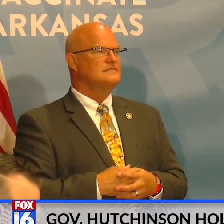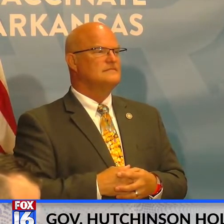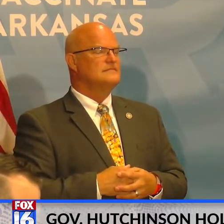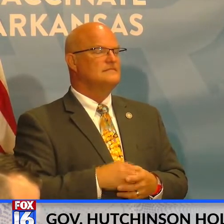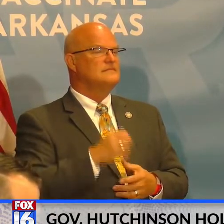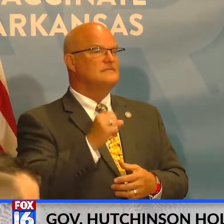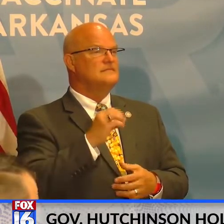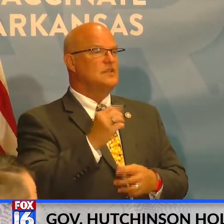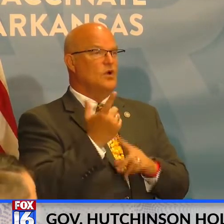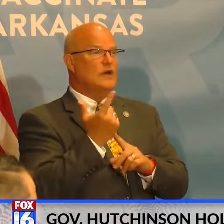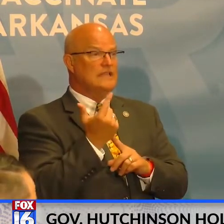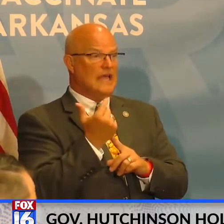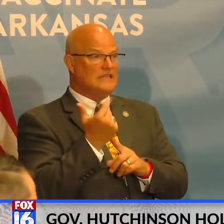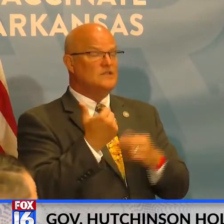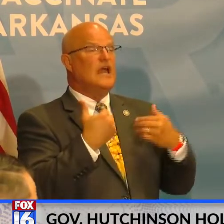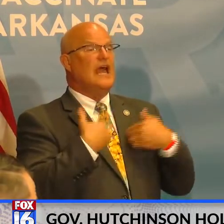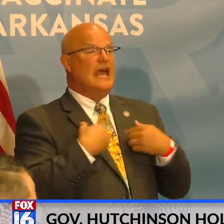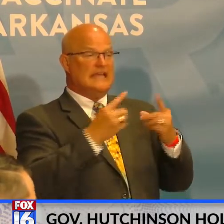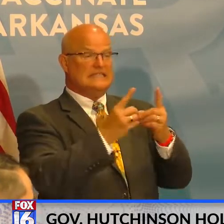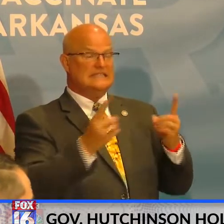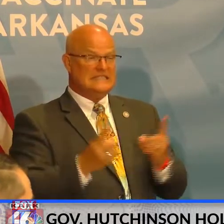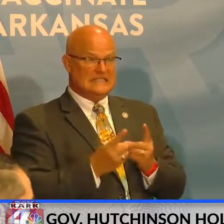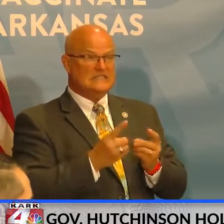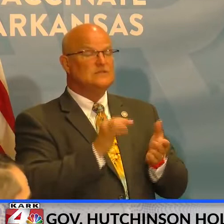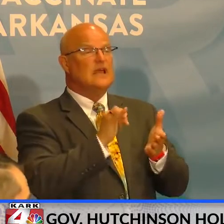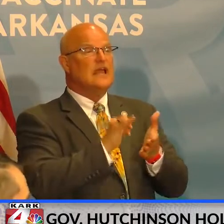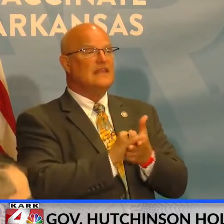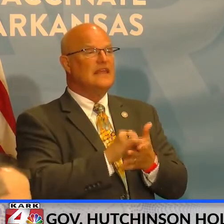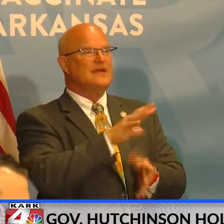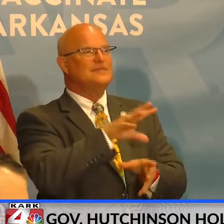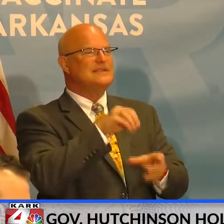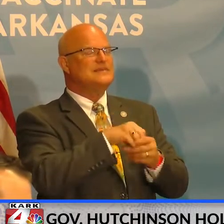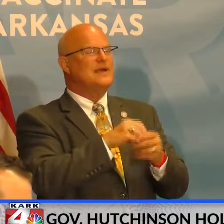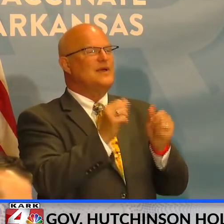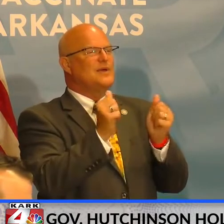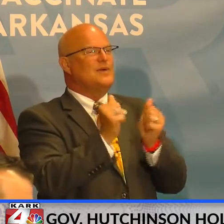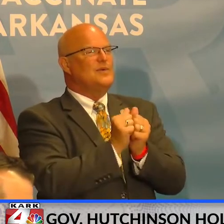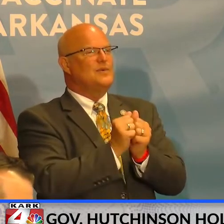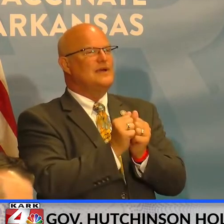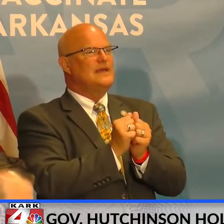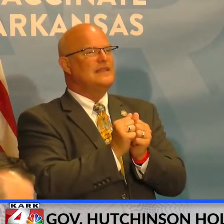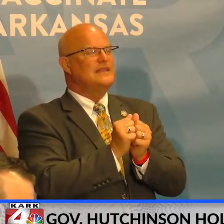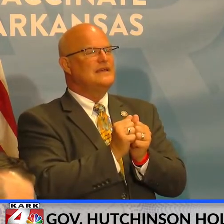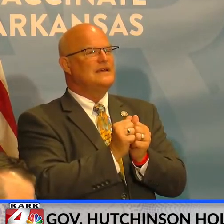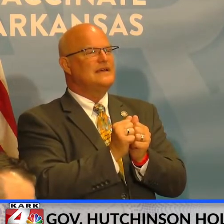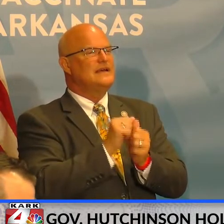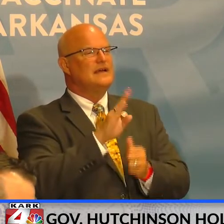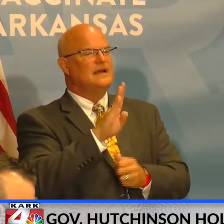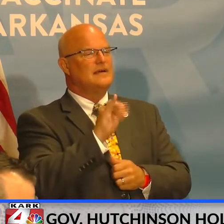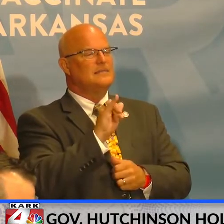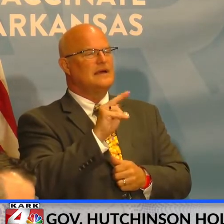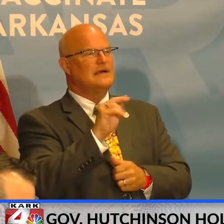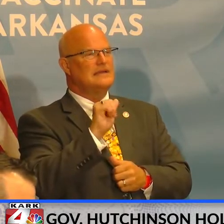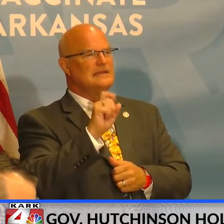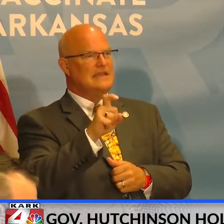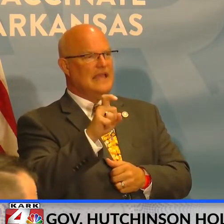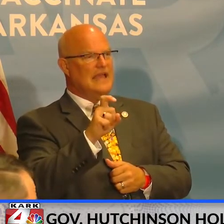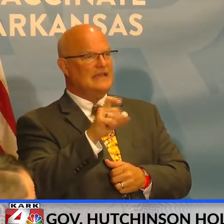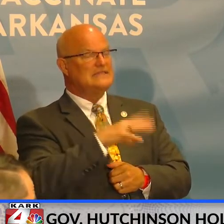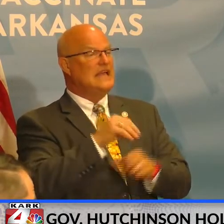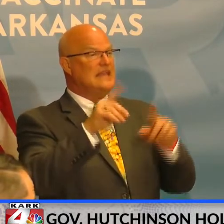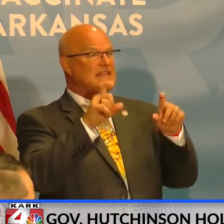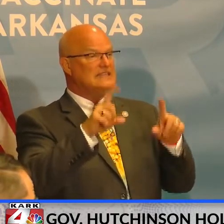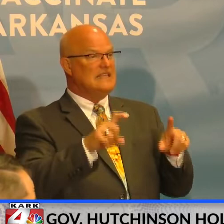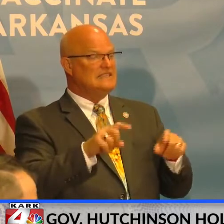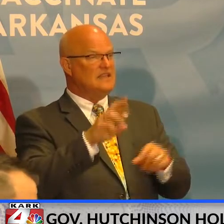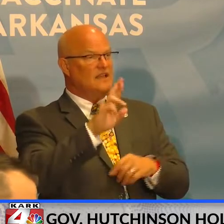So last year we did have some districts that, um, participated in, uh, the Binax and, um, BD Veritor testing,